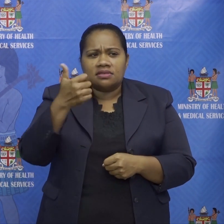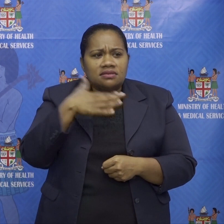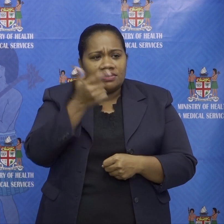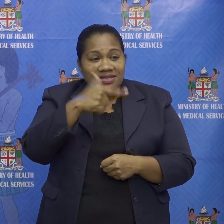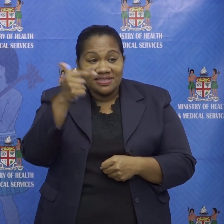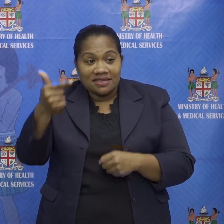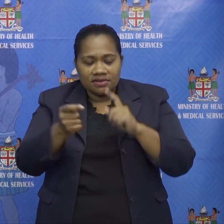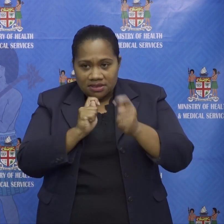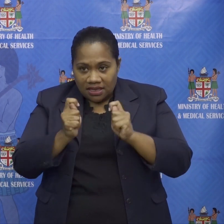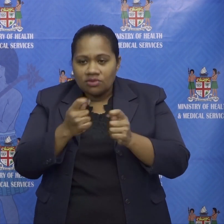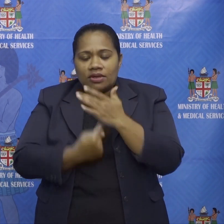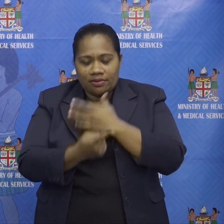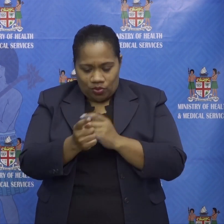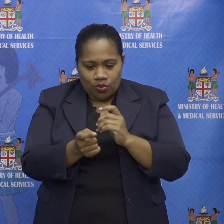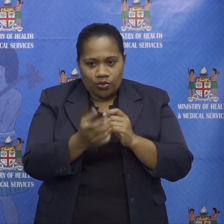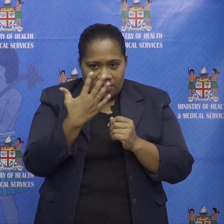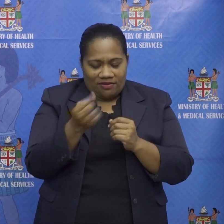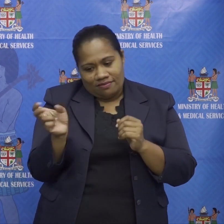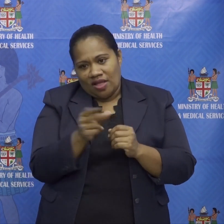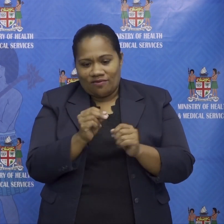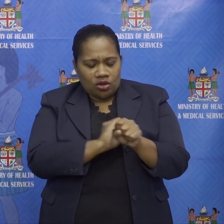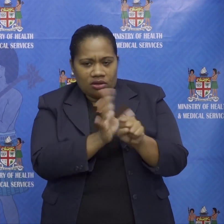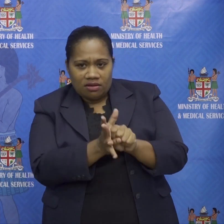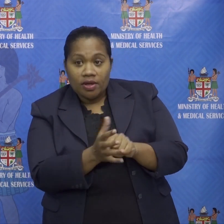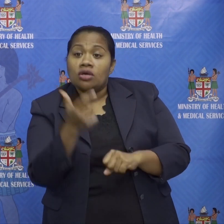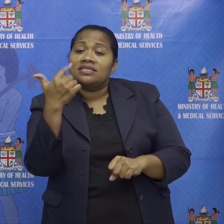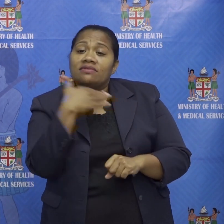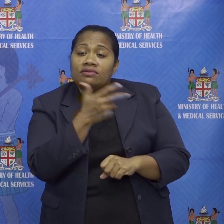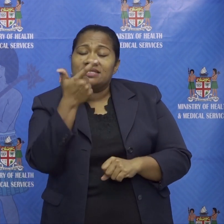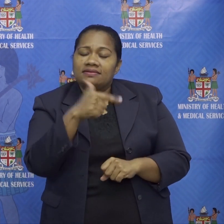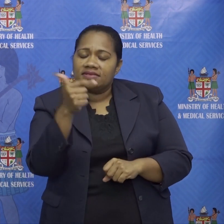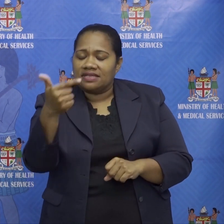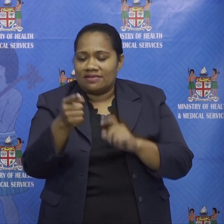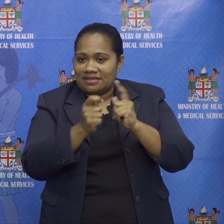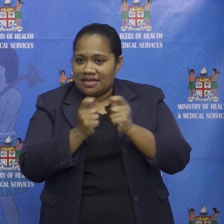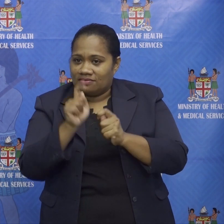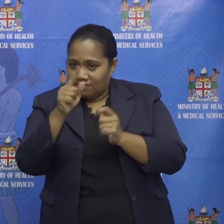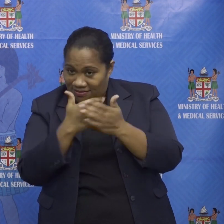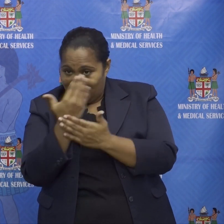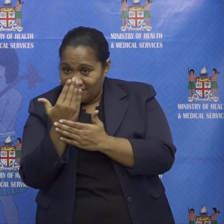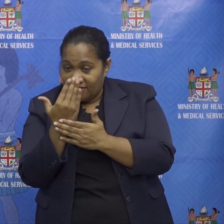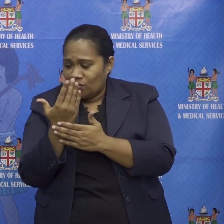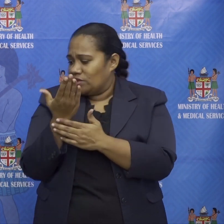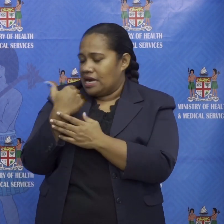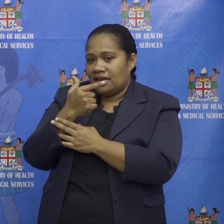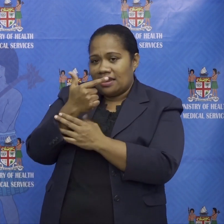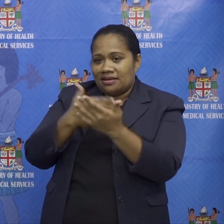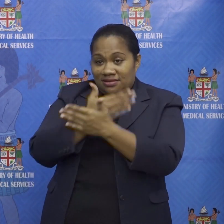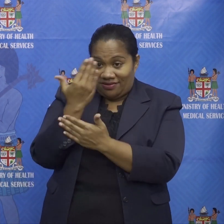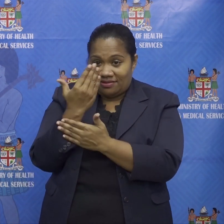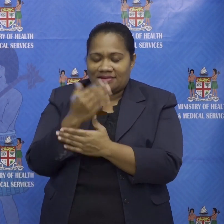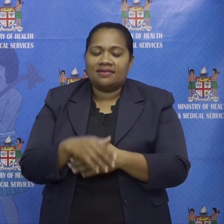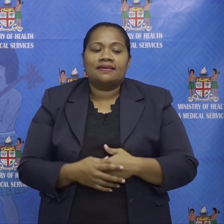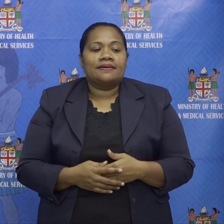covet 19 and out of that we've done um about 777 tests per day in the last seven days on